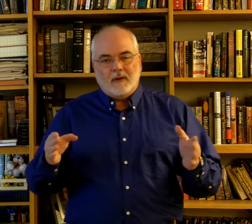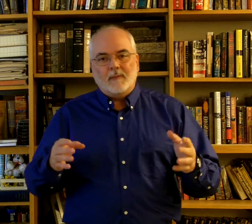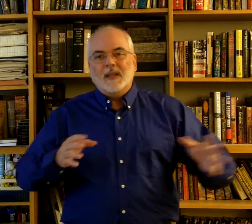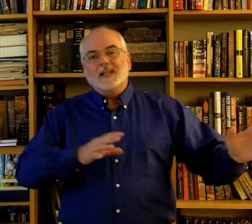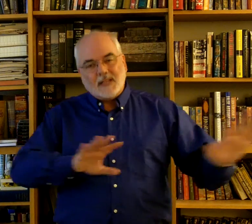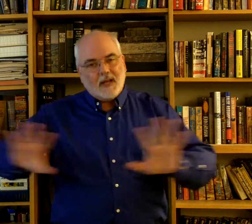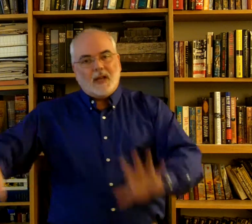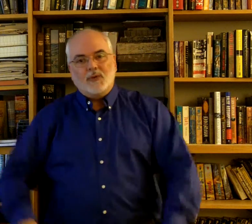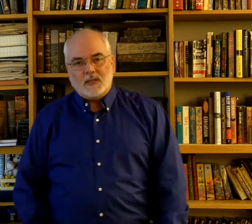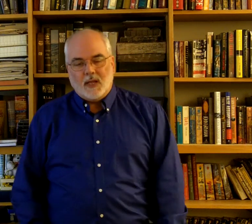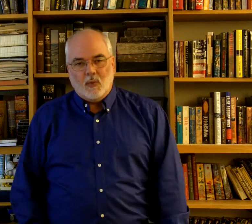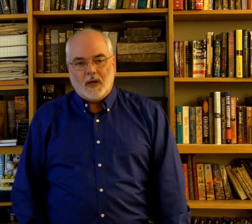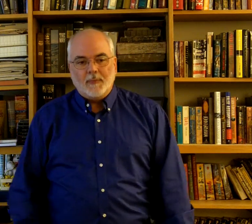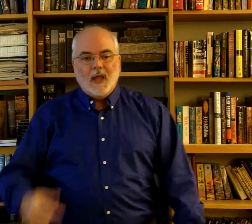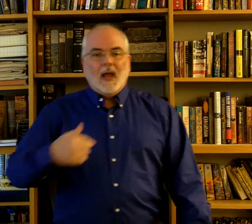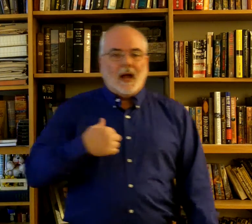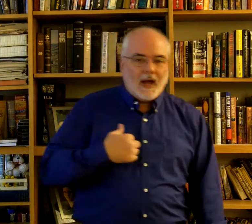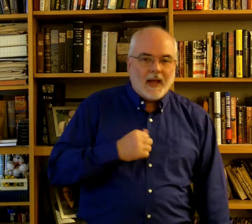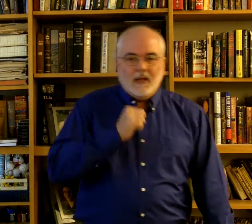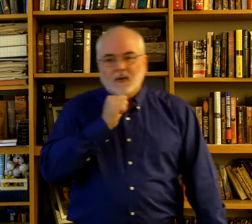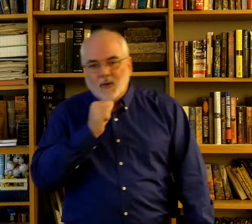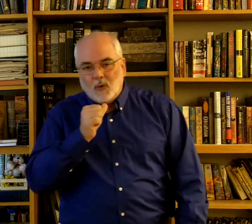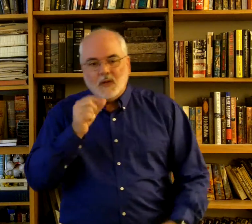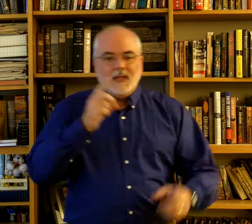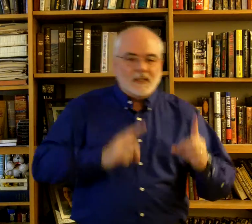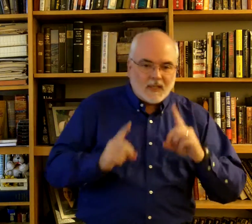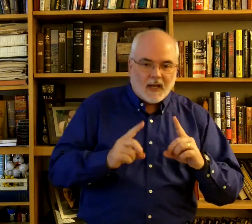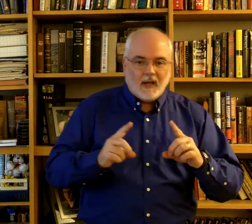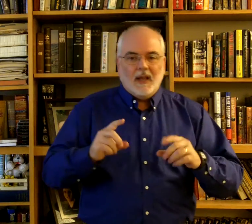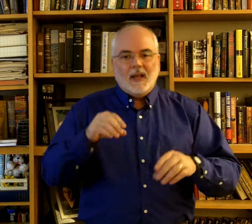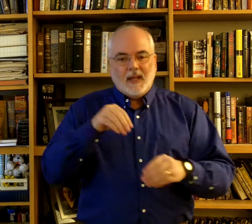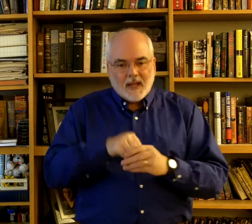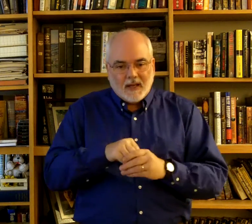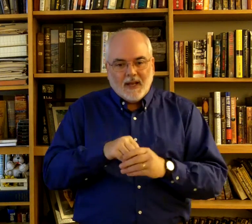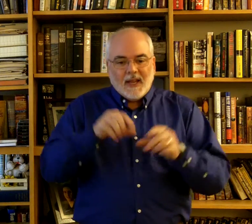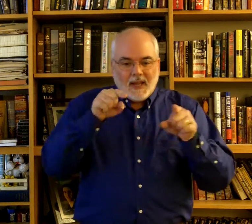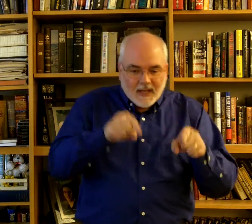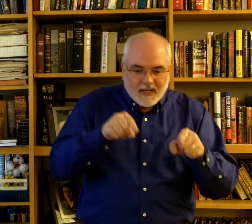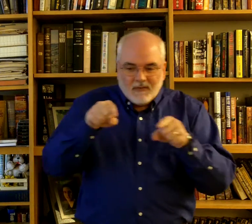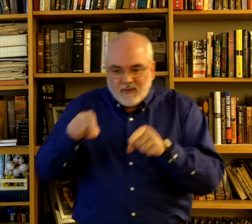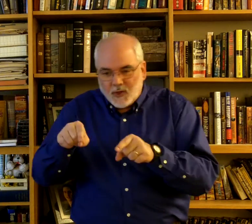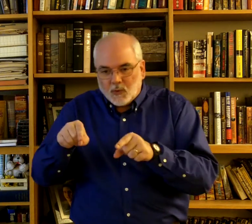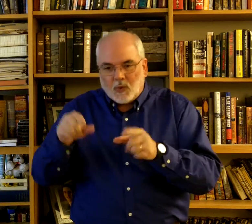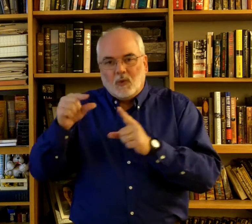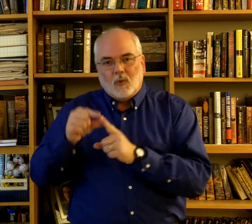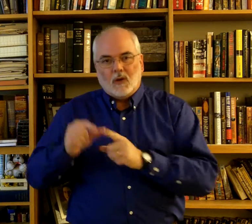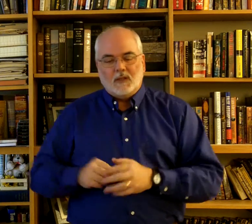Sign language is the same way. I don't sign in individual words.